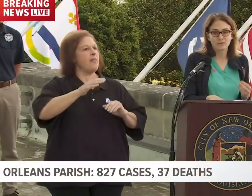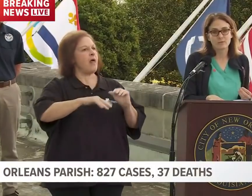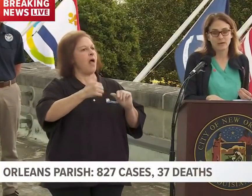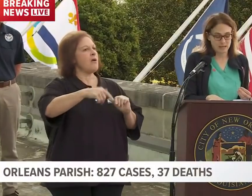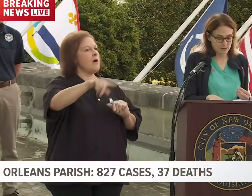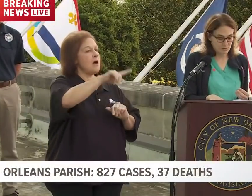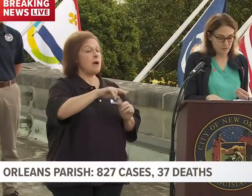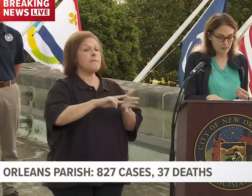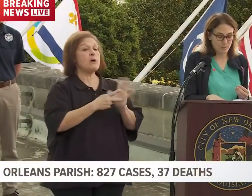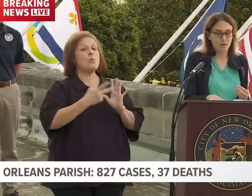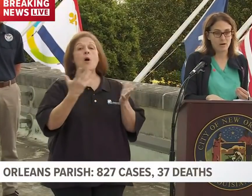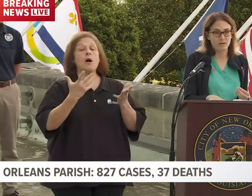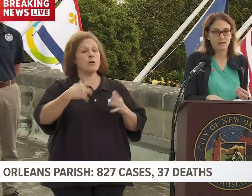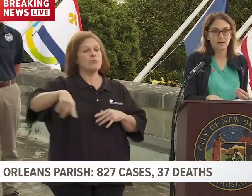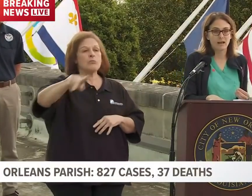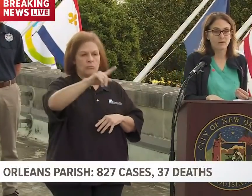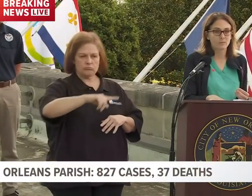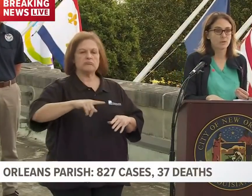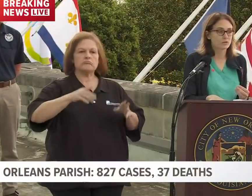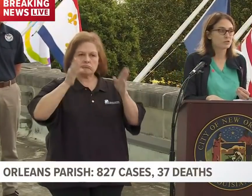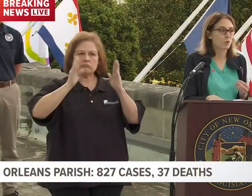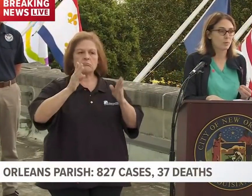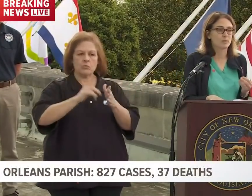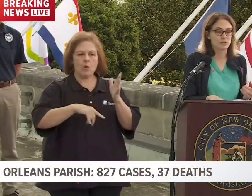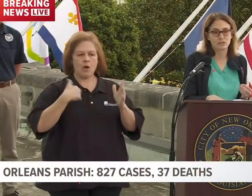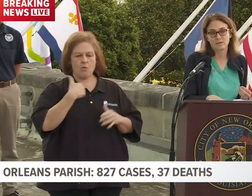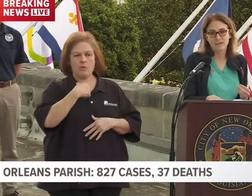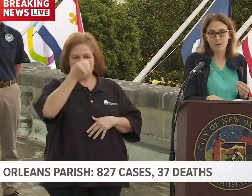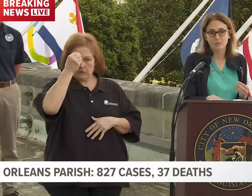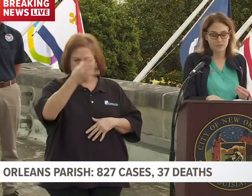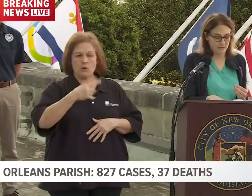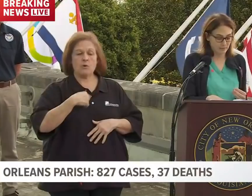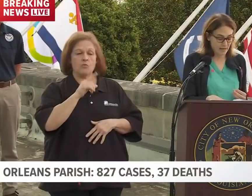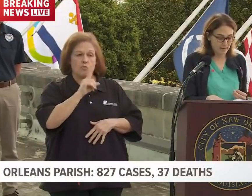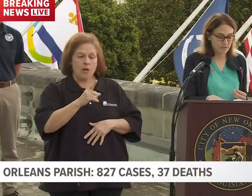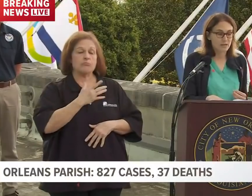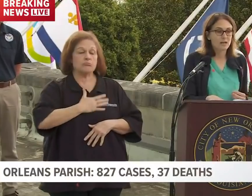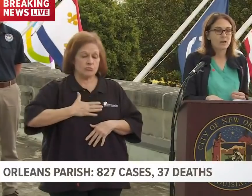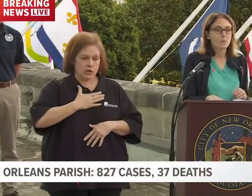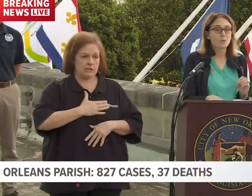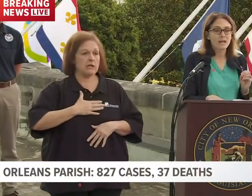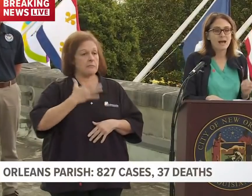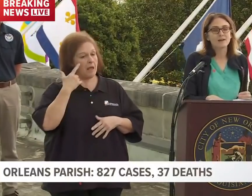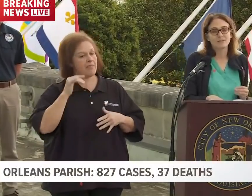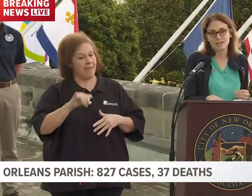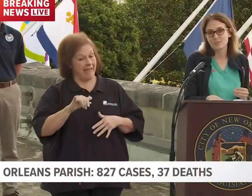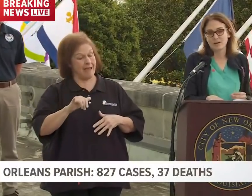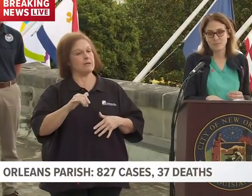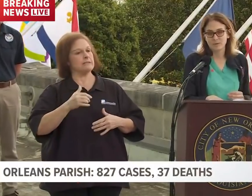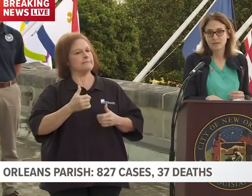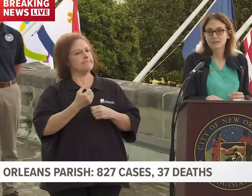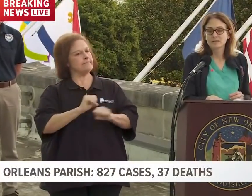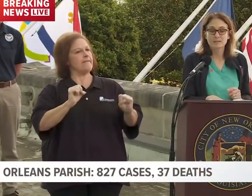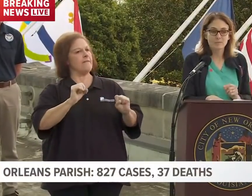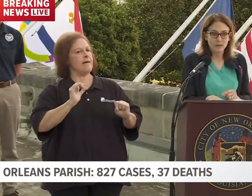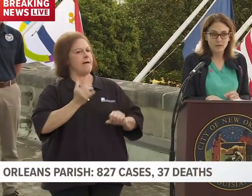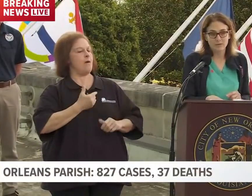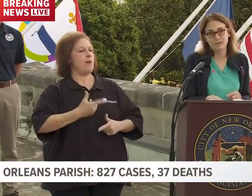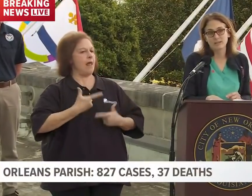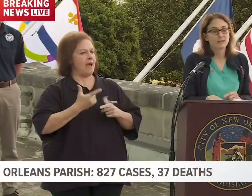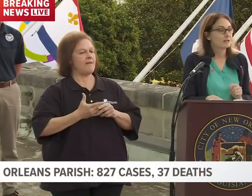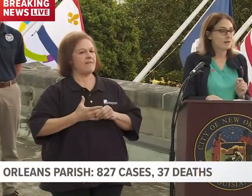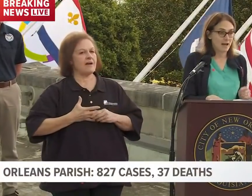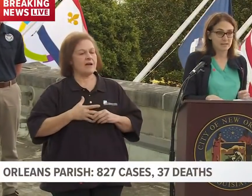me that everybody is doing their part and we are so appreciative that will save lives. But we have to keep it up. This is a